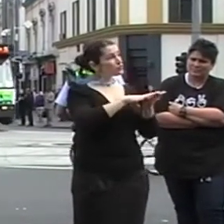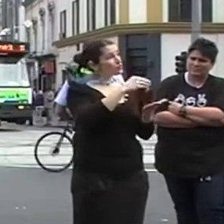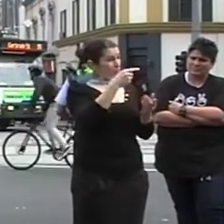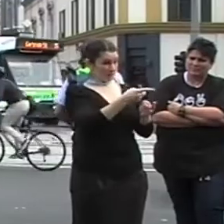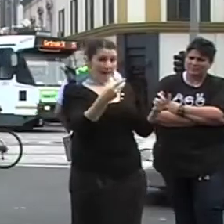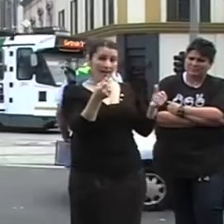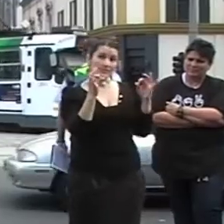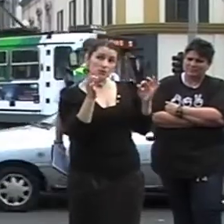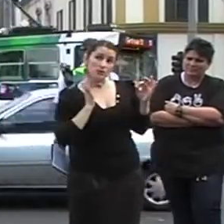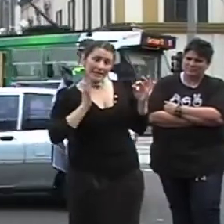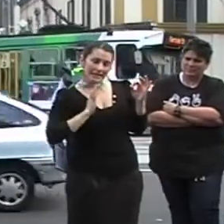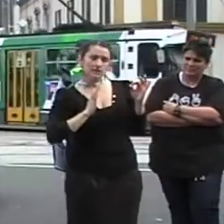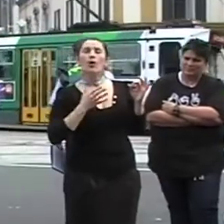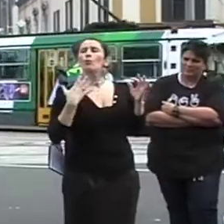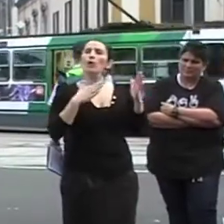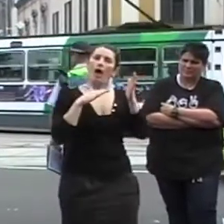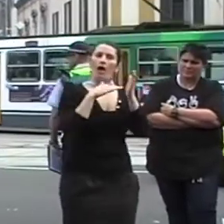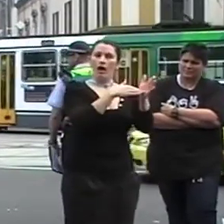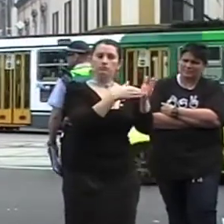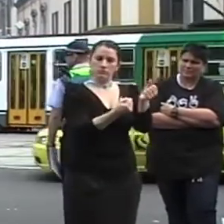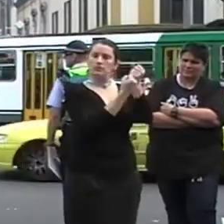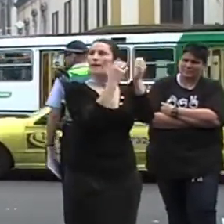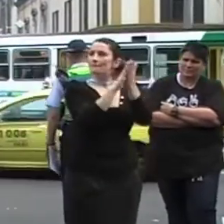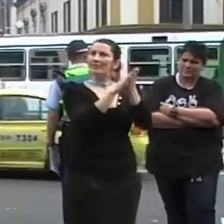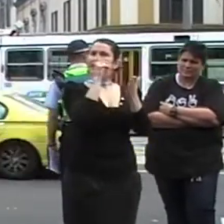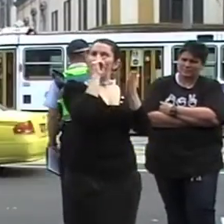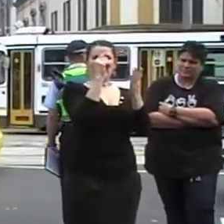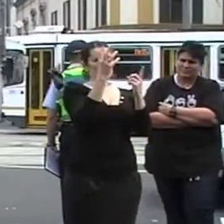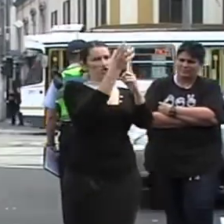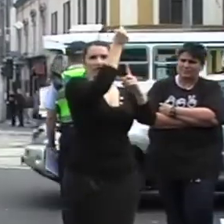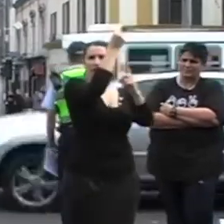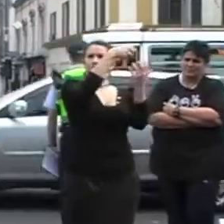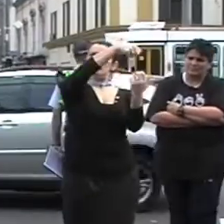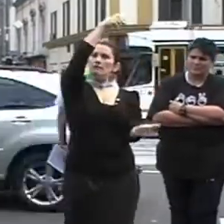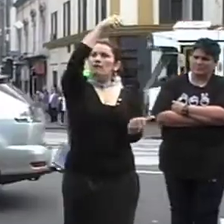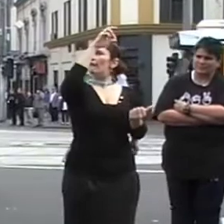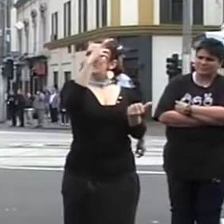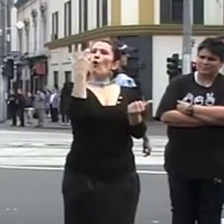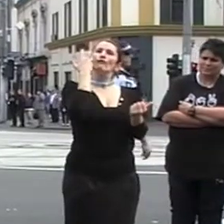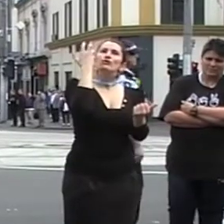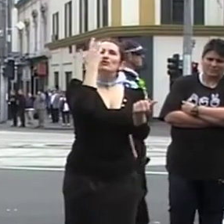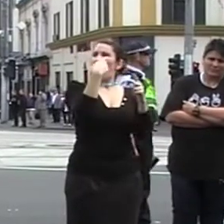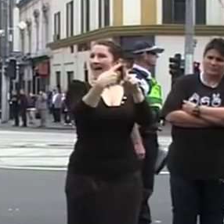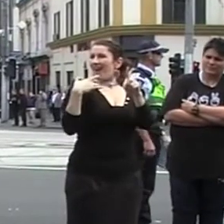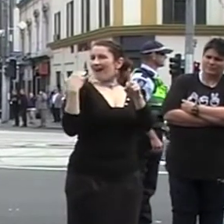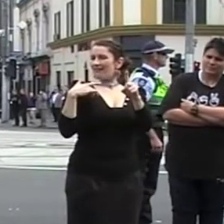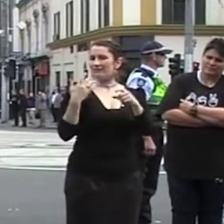achieve the qualifications they need for employment and for their life. Private colleges do not have these